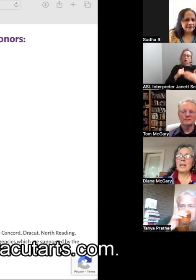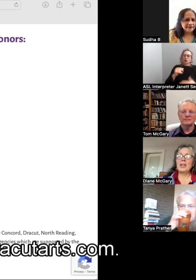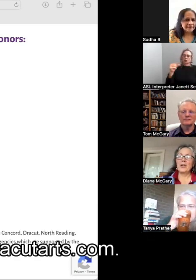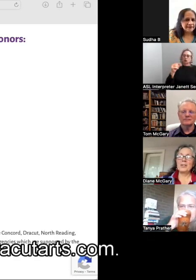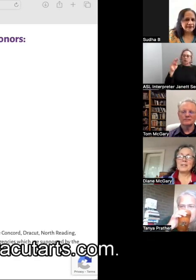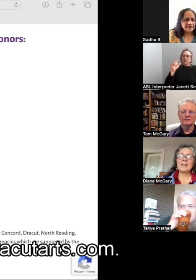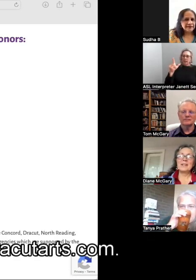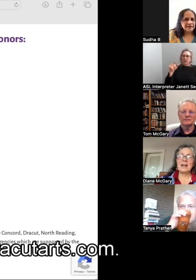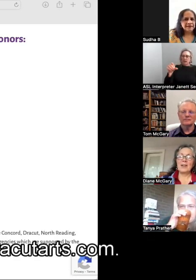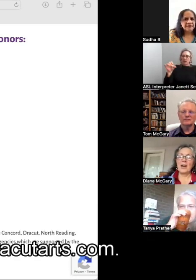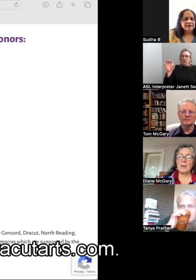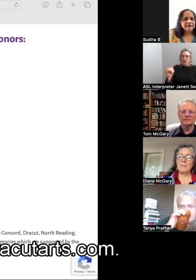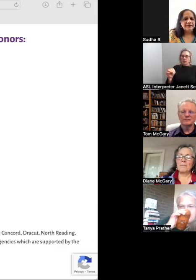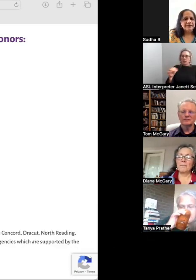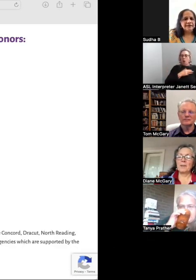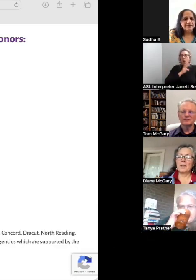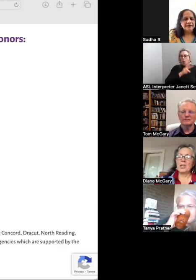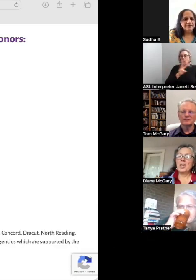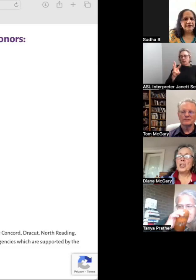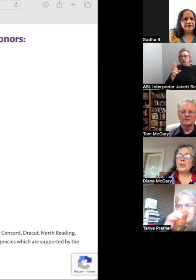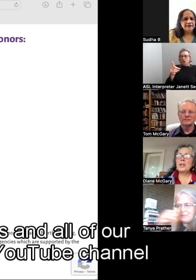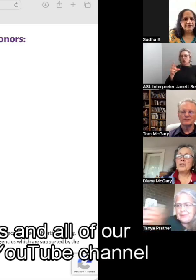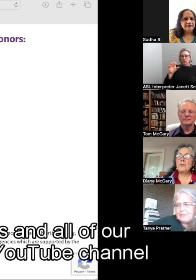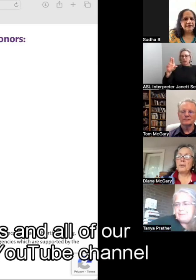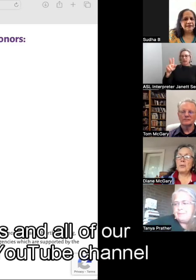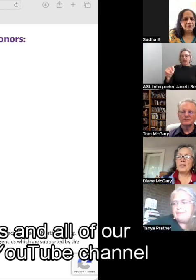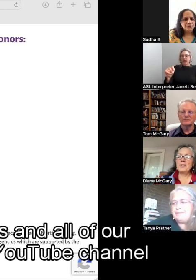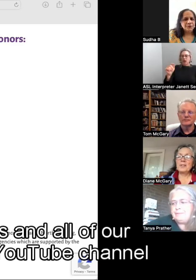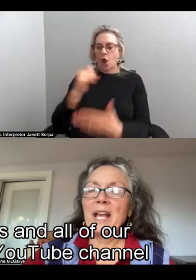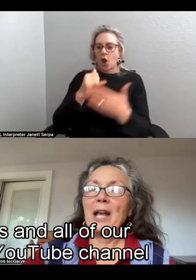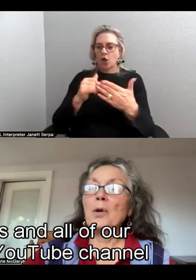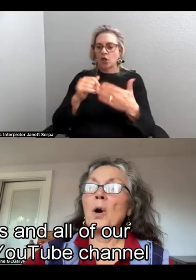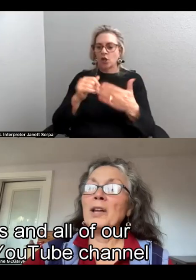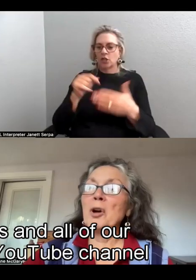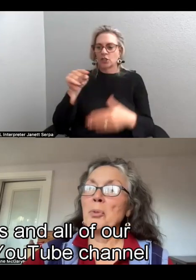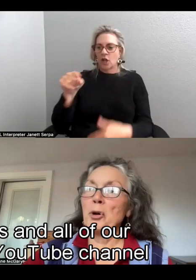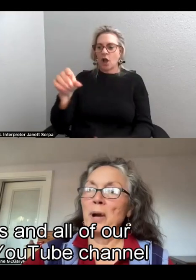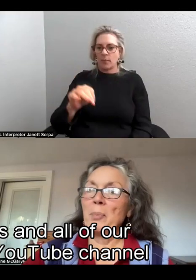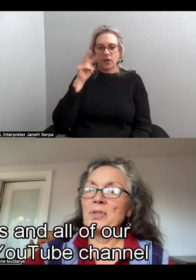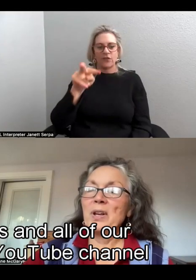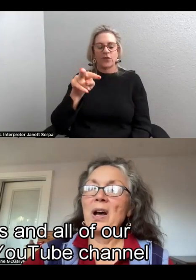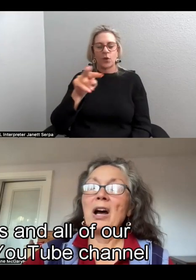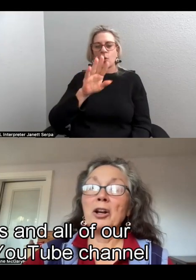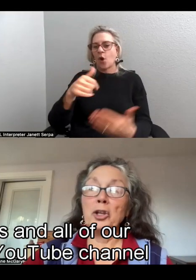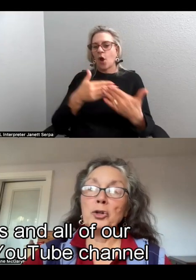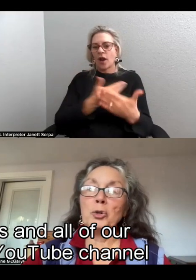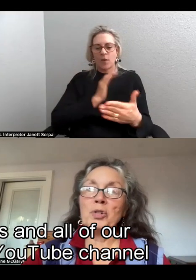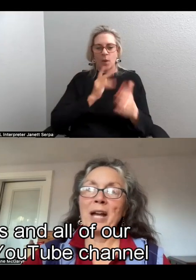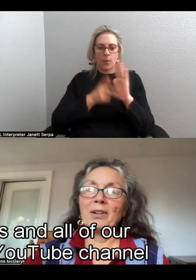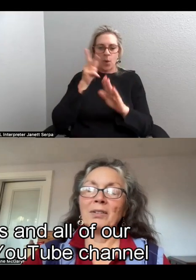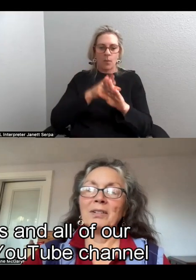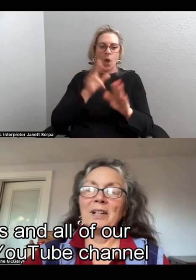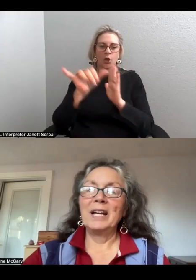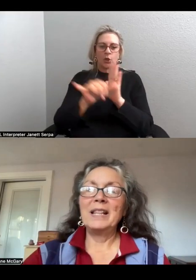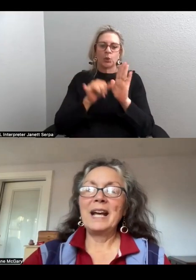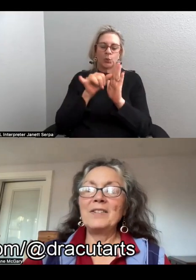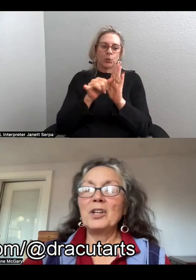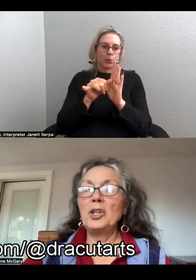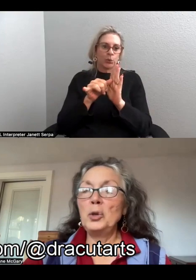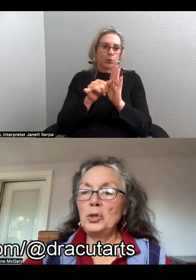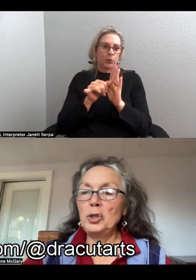draketarts.com You can view this and all of our programs on our YouTube channel.